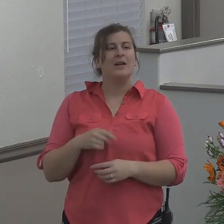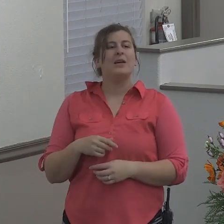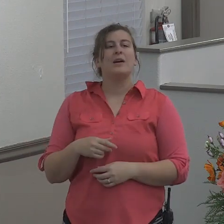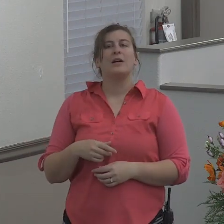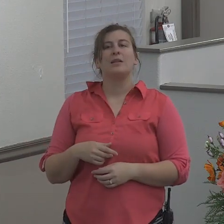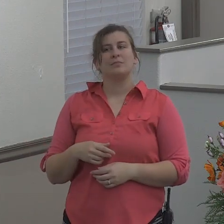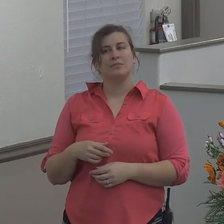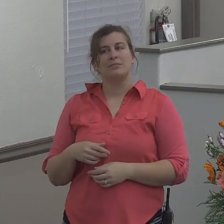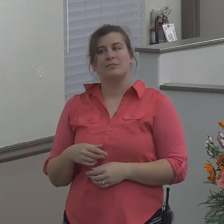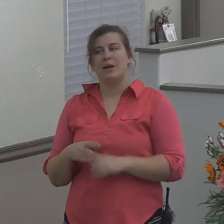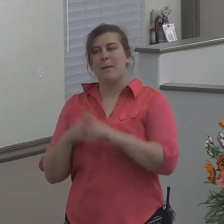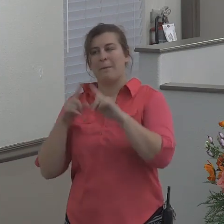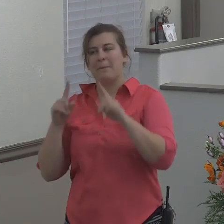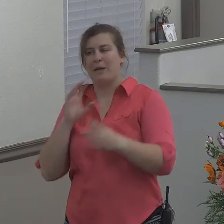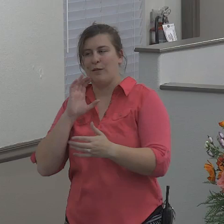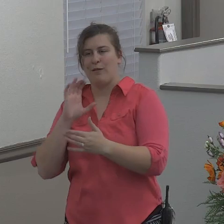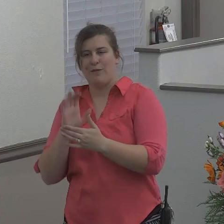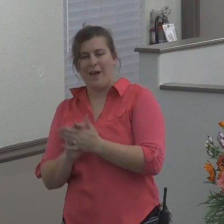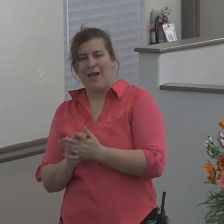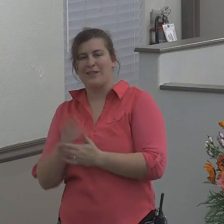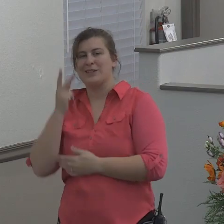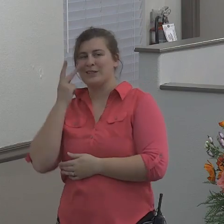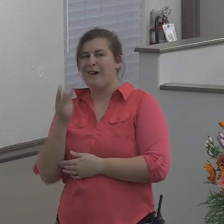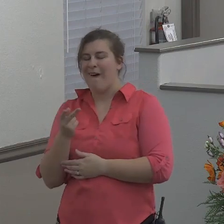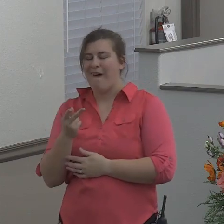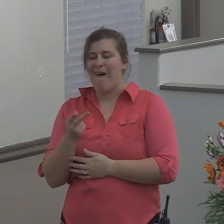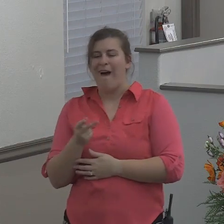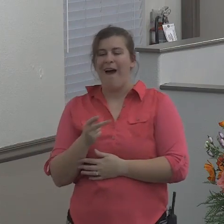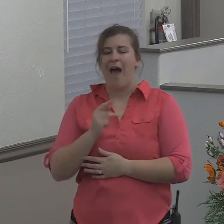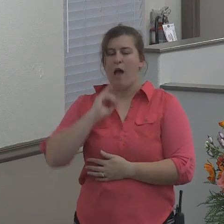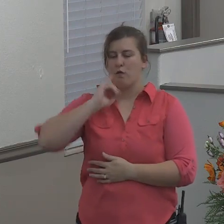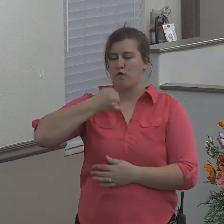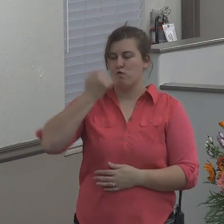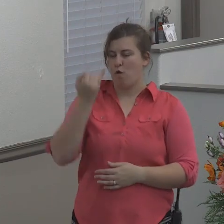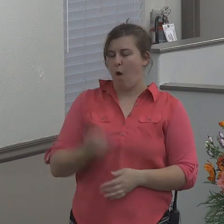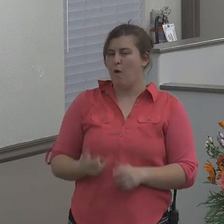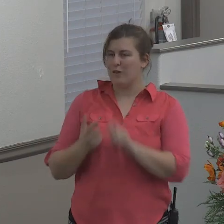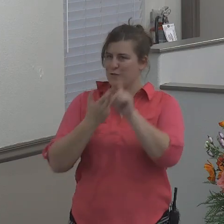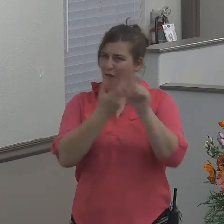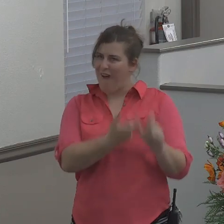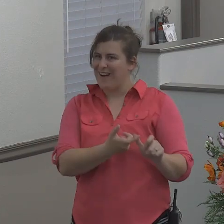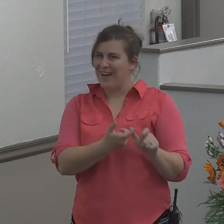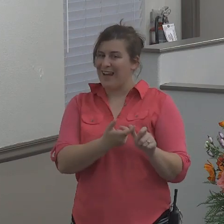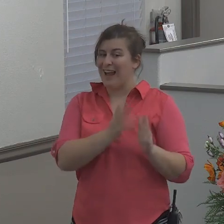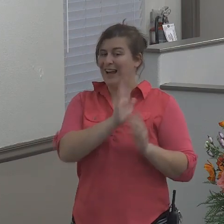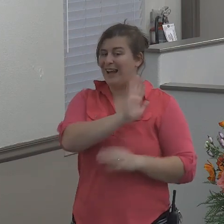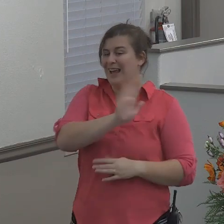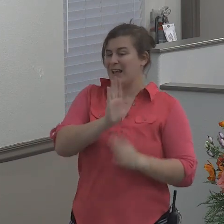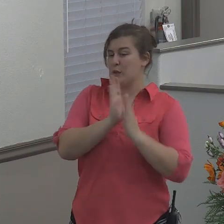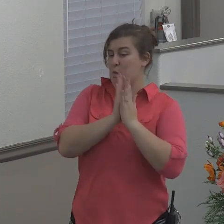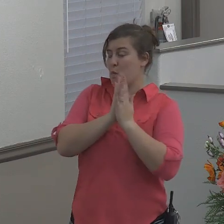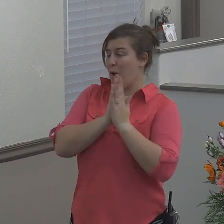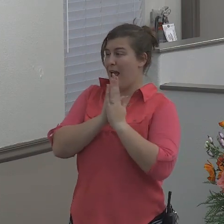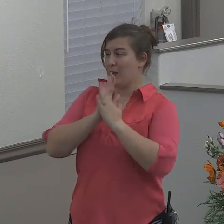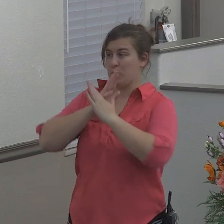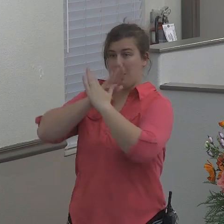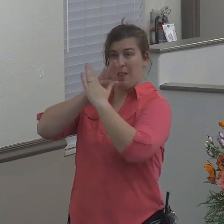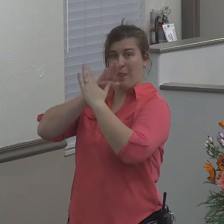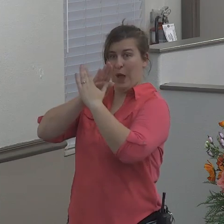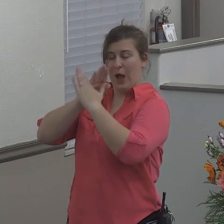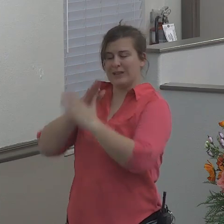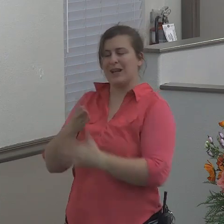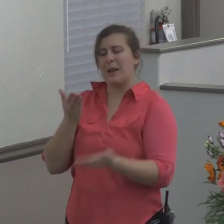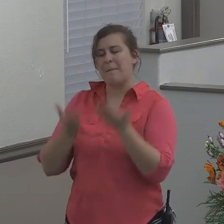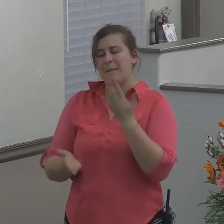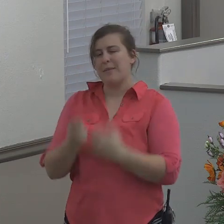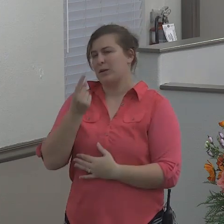running away, and Jonah had his prayers hindered. Maybe, just thinking, maybe one reason Jonah may